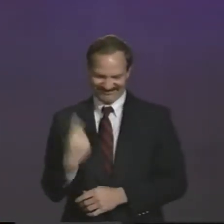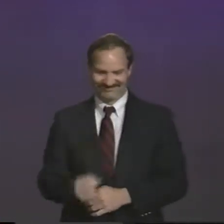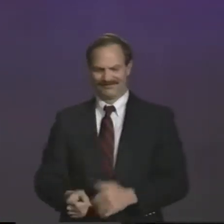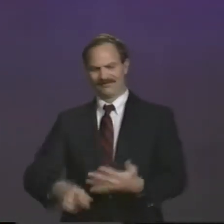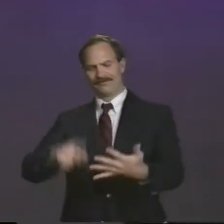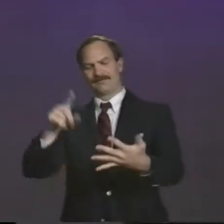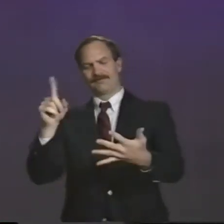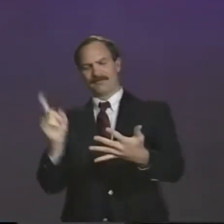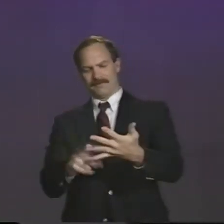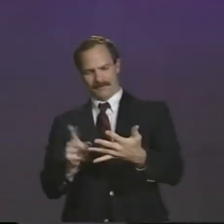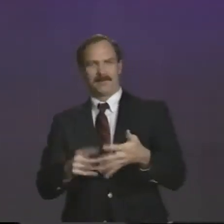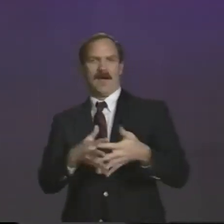the ice.